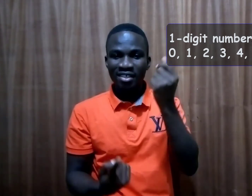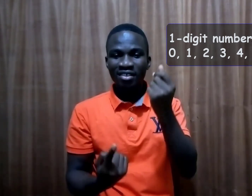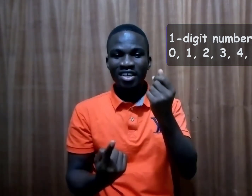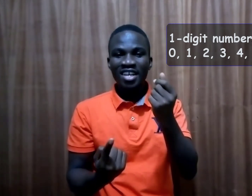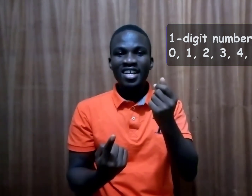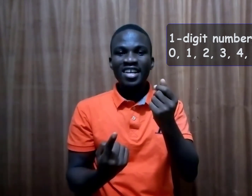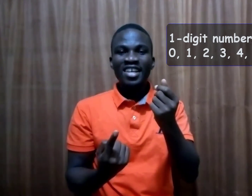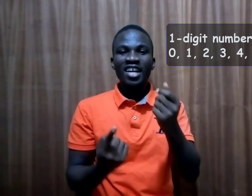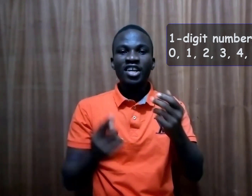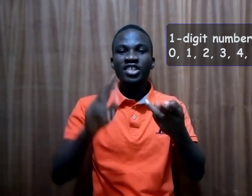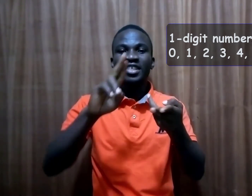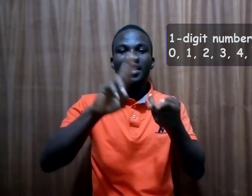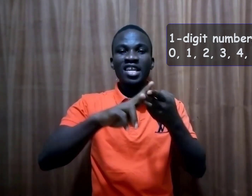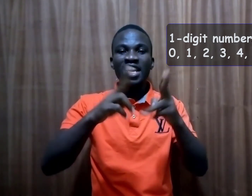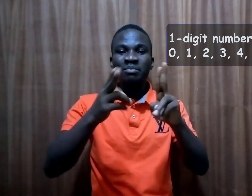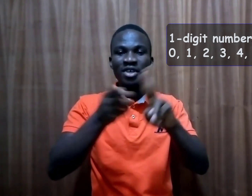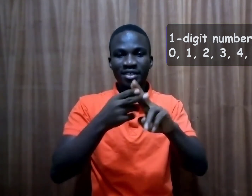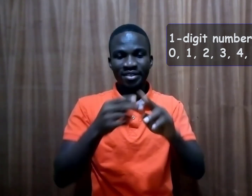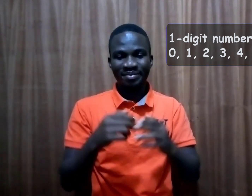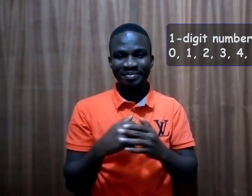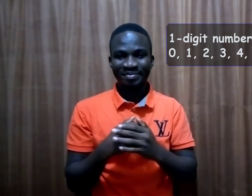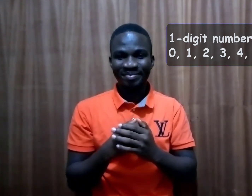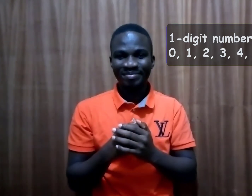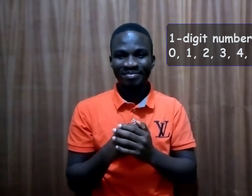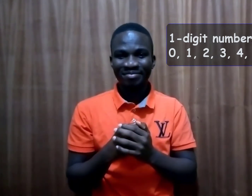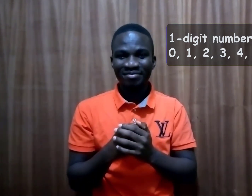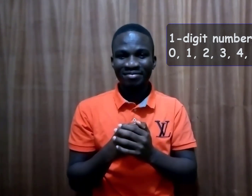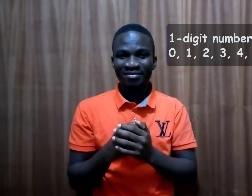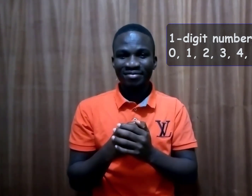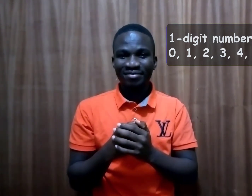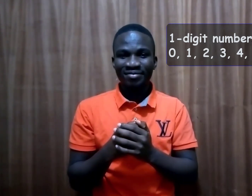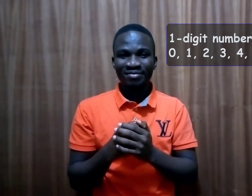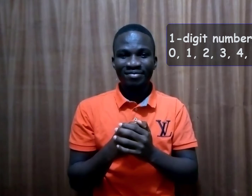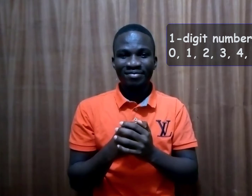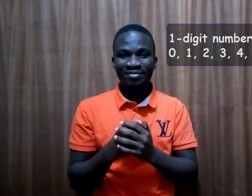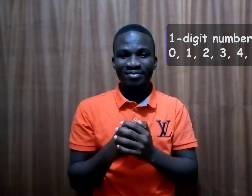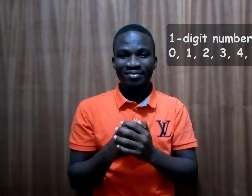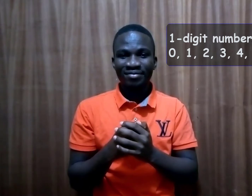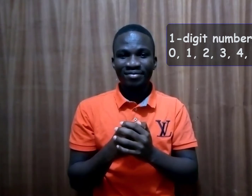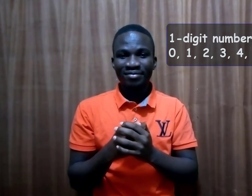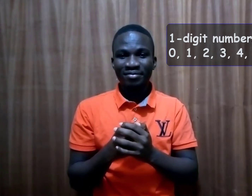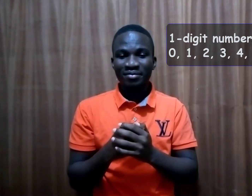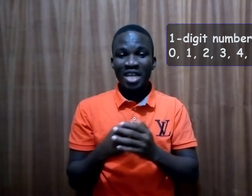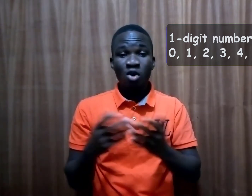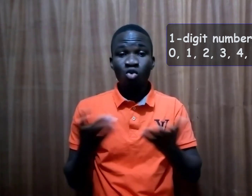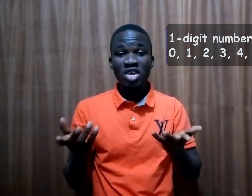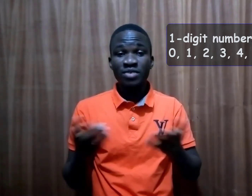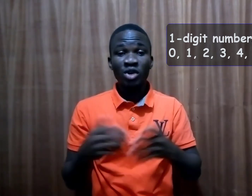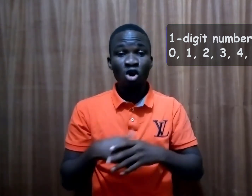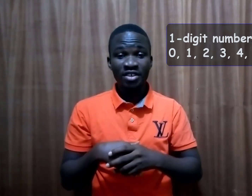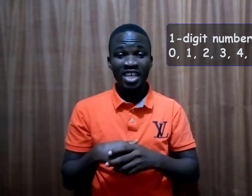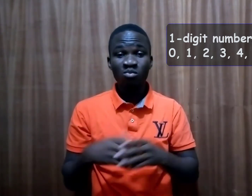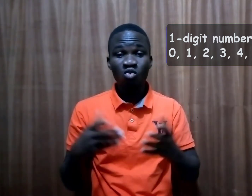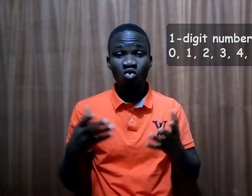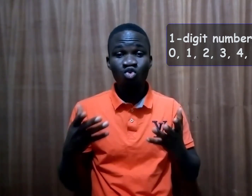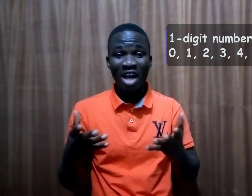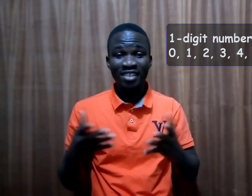digit numbers which we call them ones.